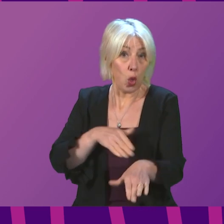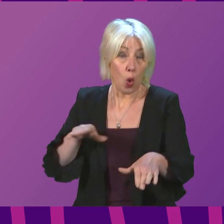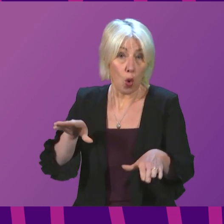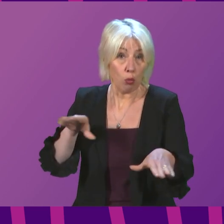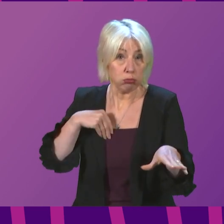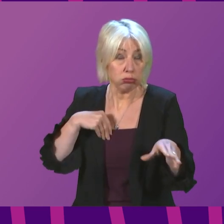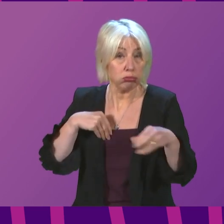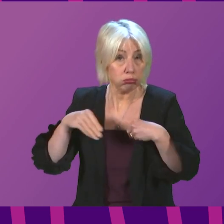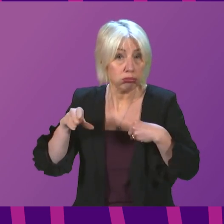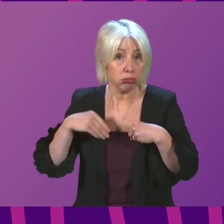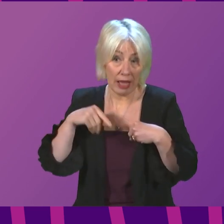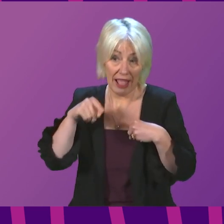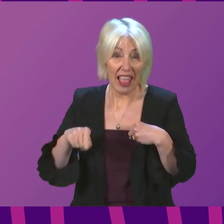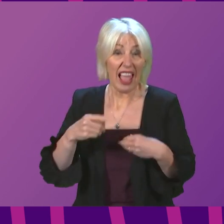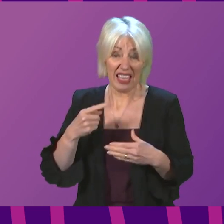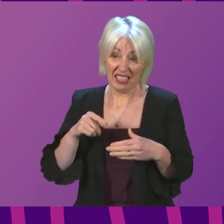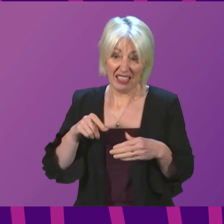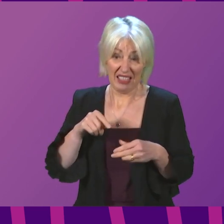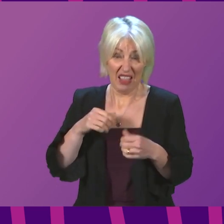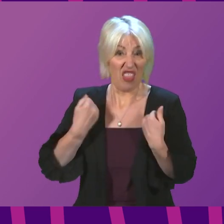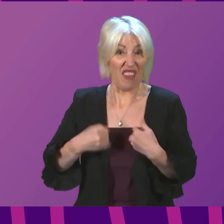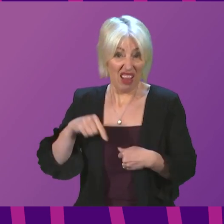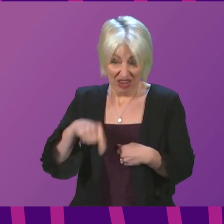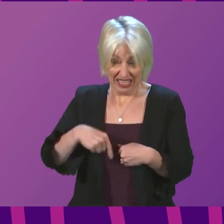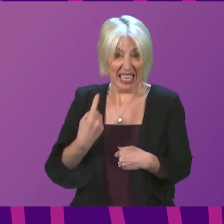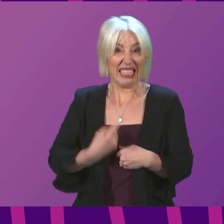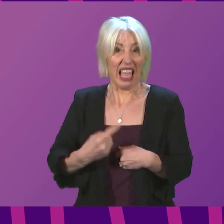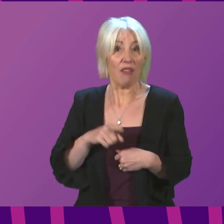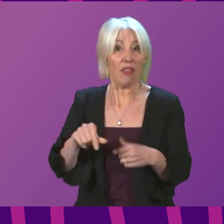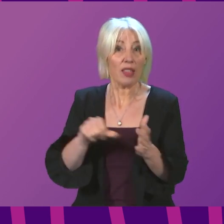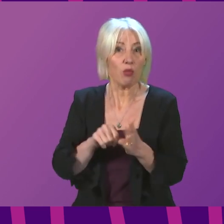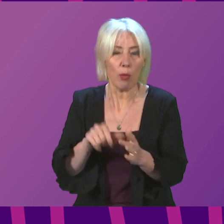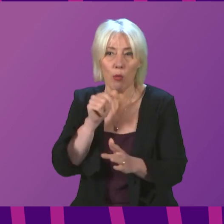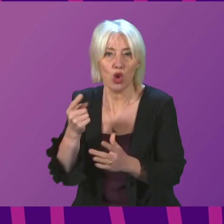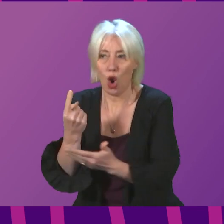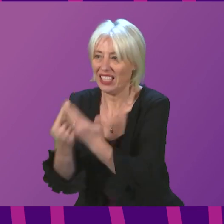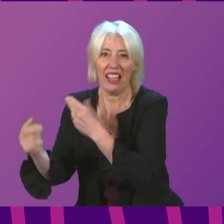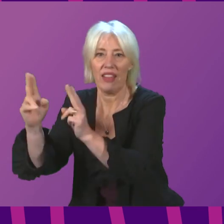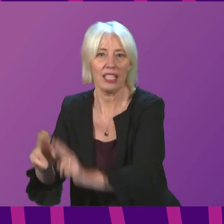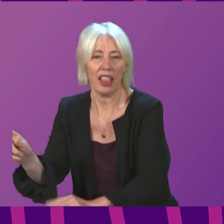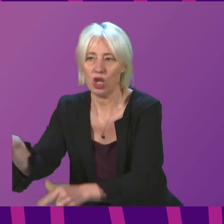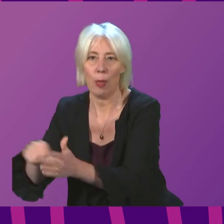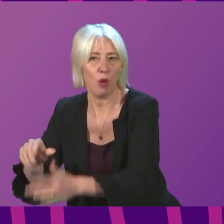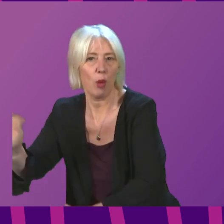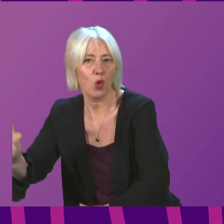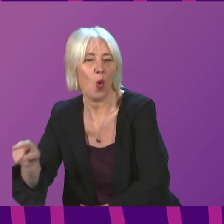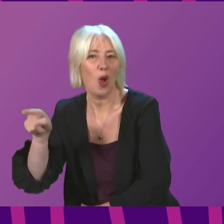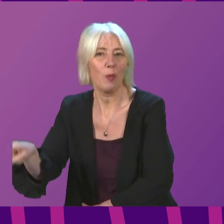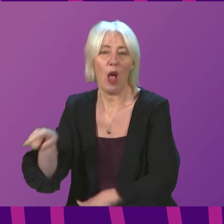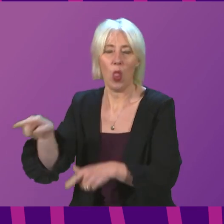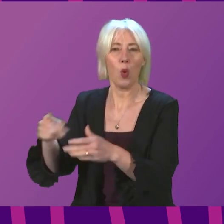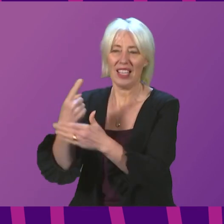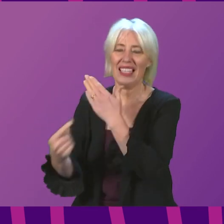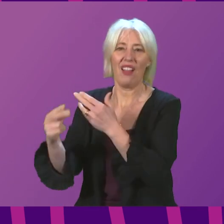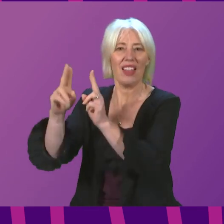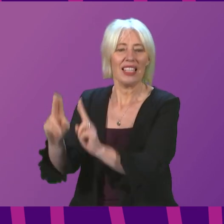in cases, because it is the virus, not self-isolation, that is the cause of this problem. The self-isolation rules need to be proportionate so that